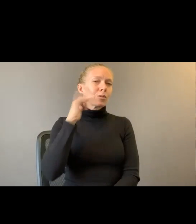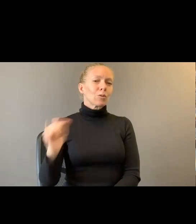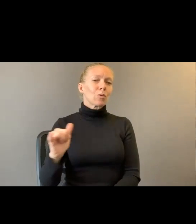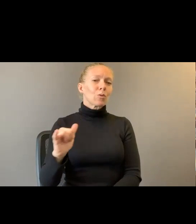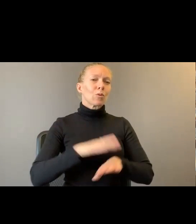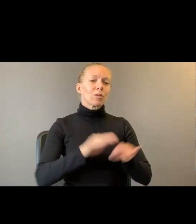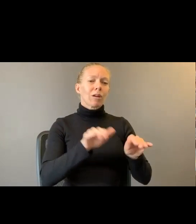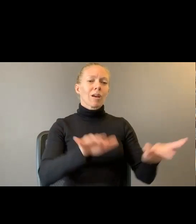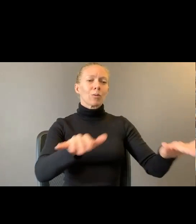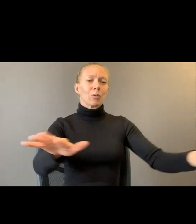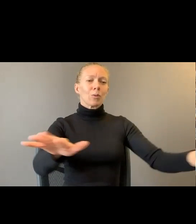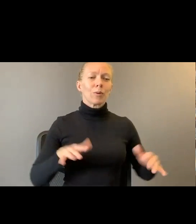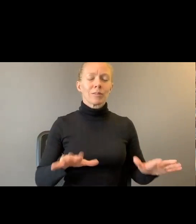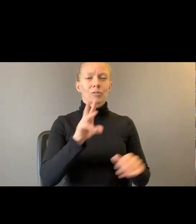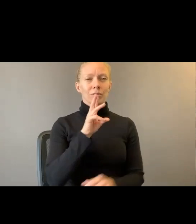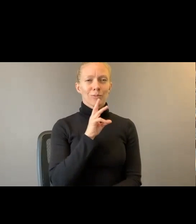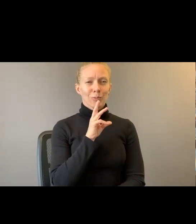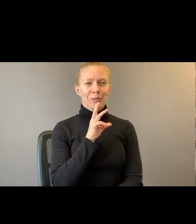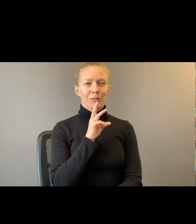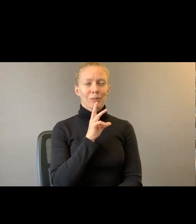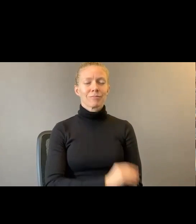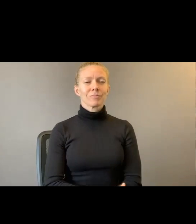And I'm going to read just two more poems.